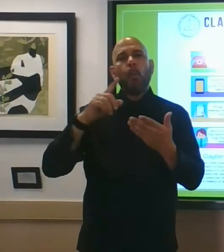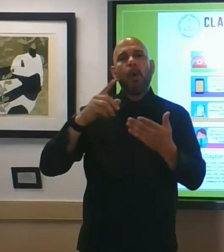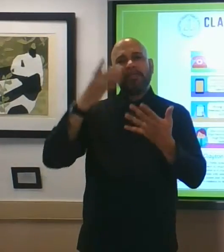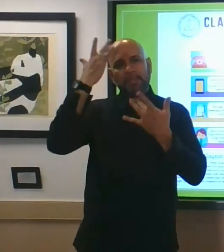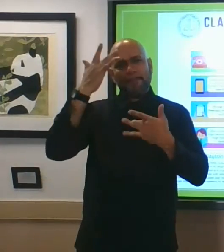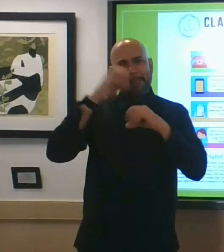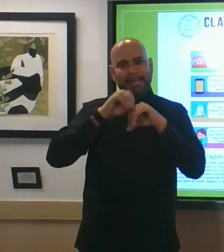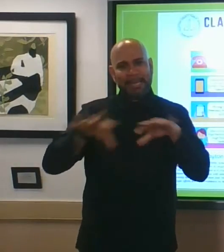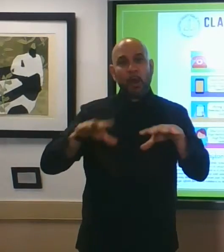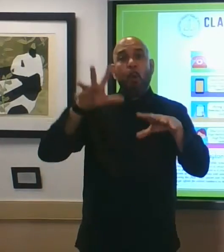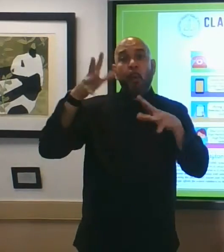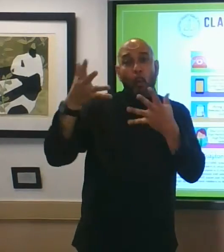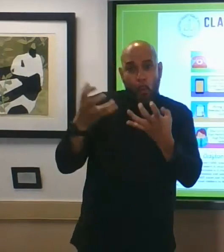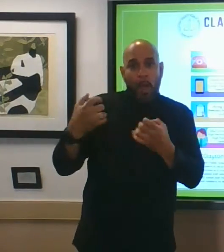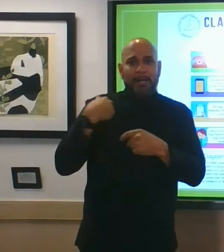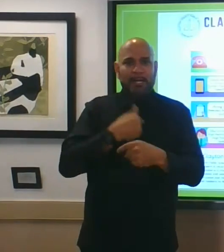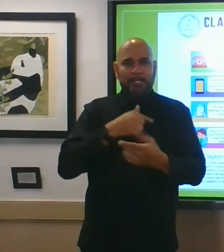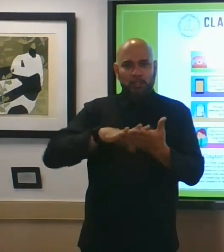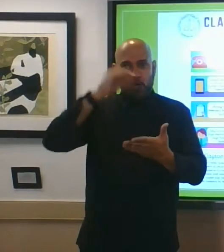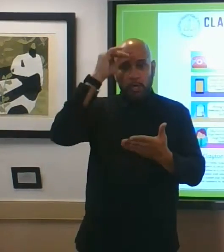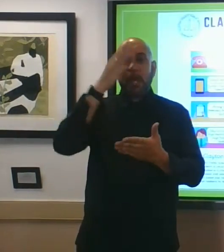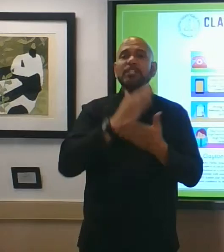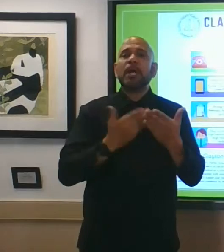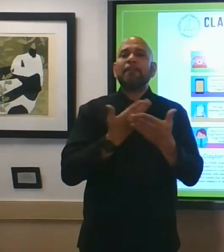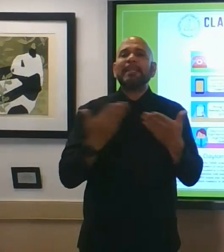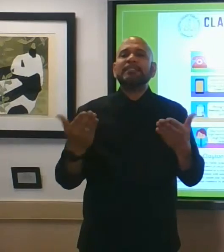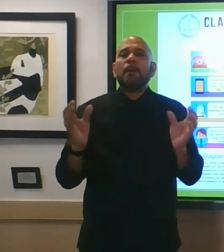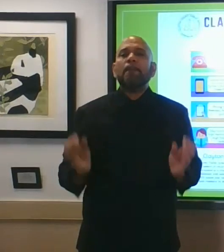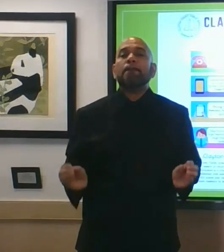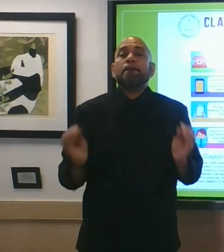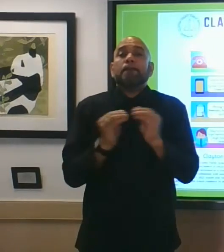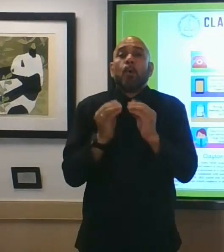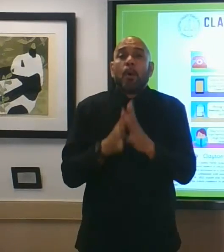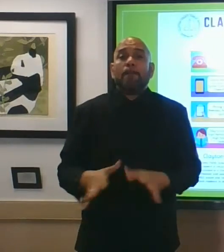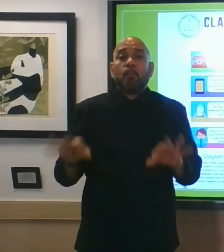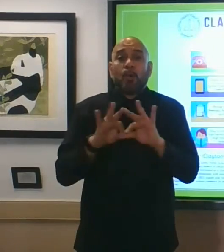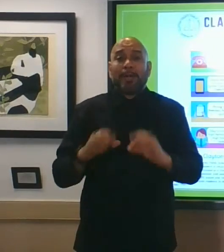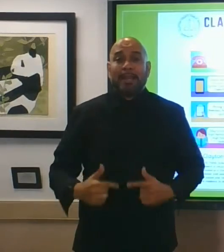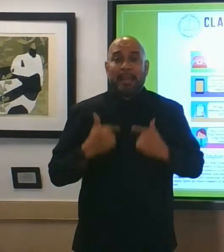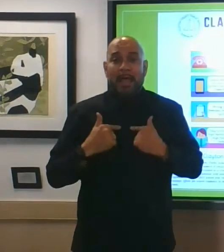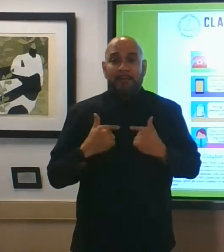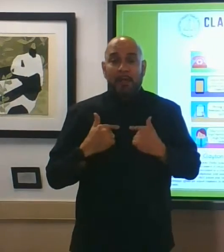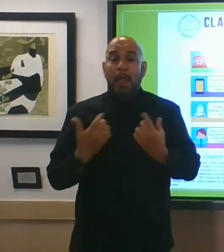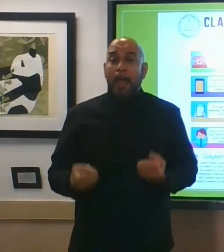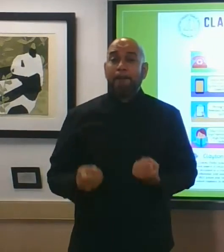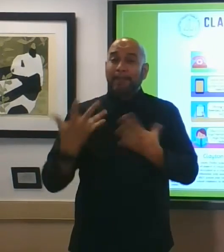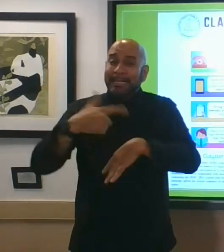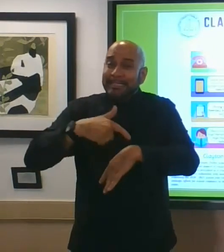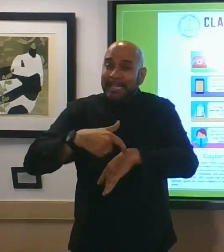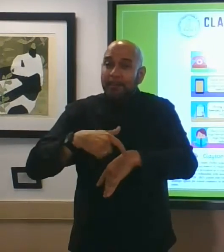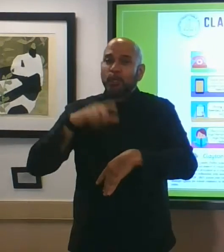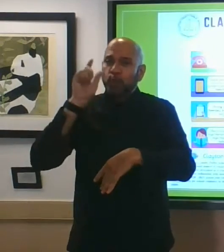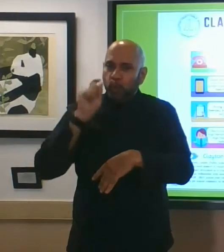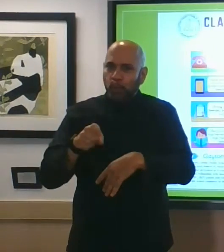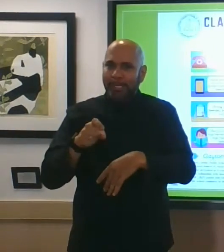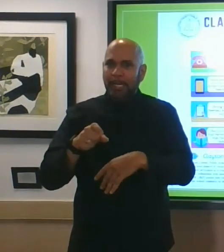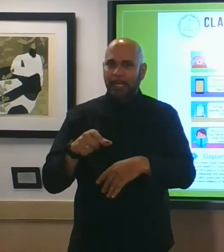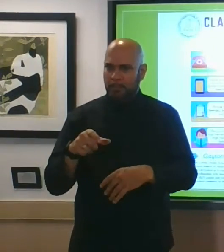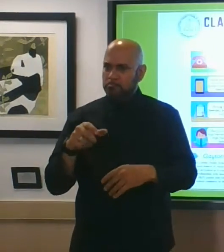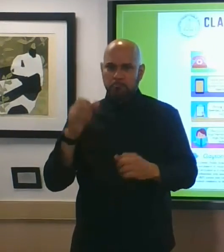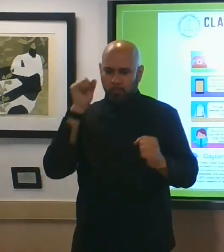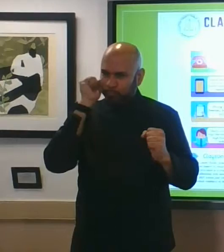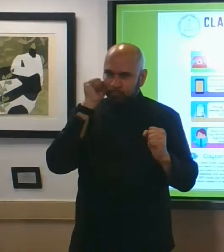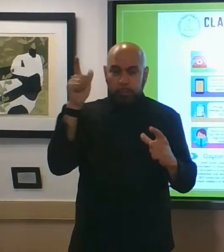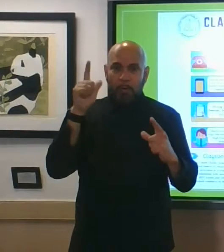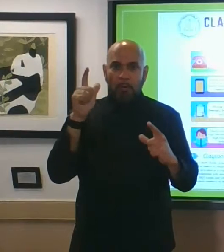wanted us to learn that there are some things more important in life and at times you need a message or a wake-up